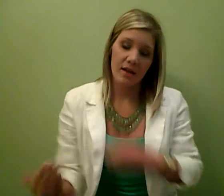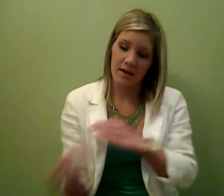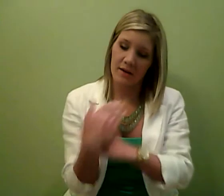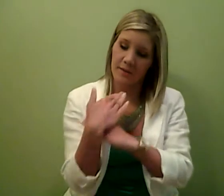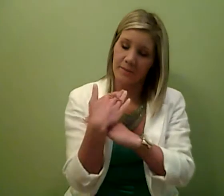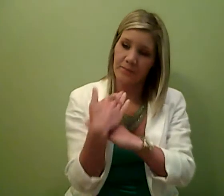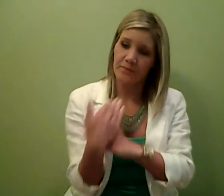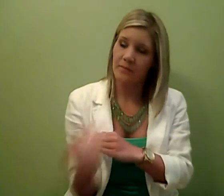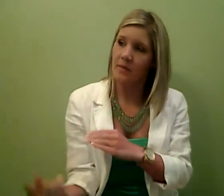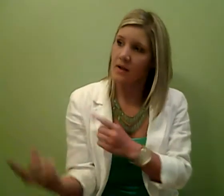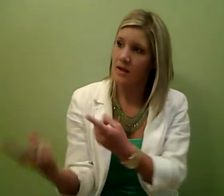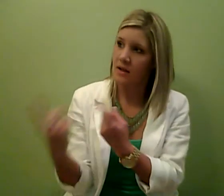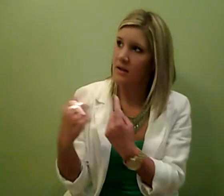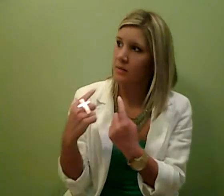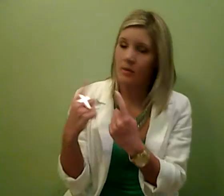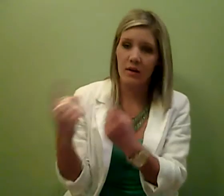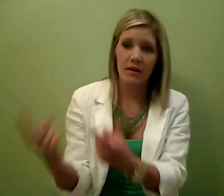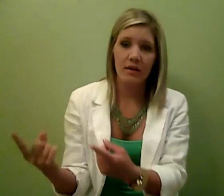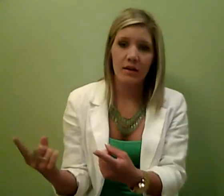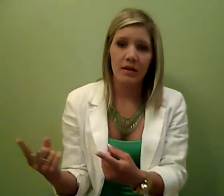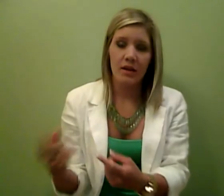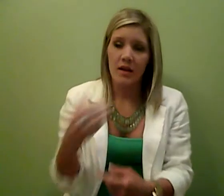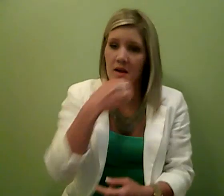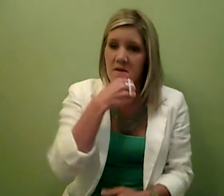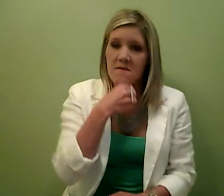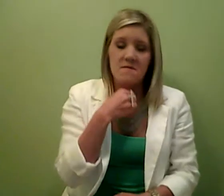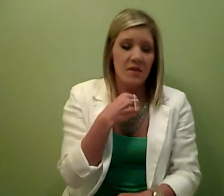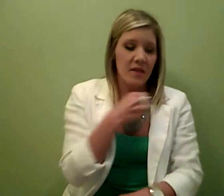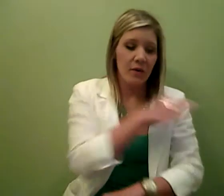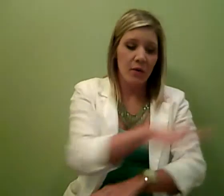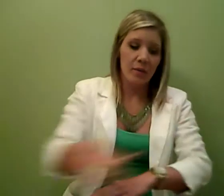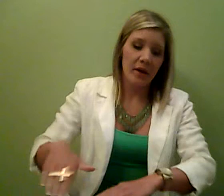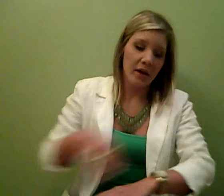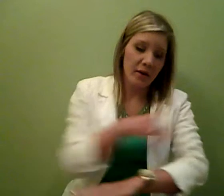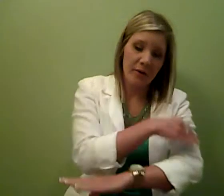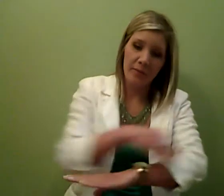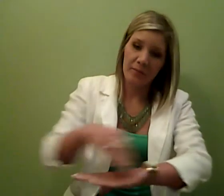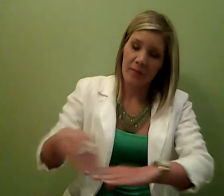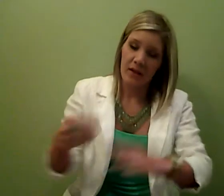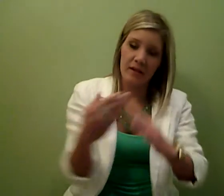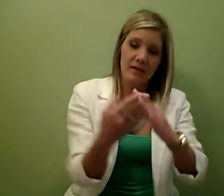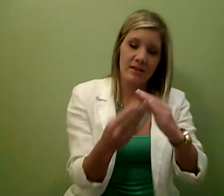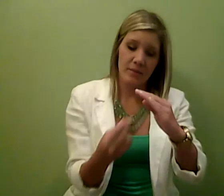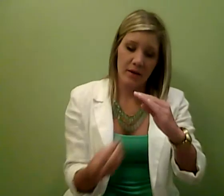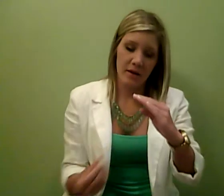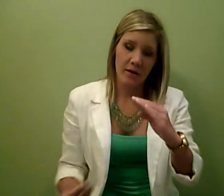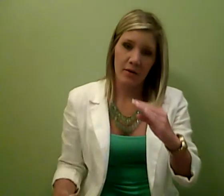tide And it came and went That old Peter ran clear out of two